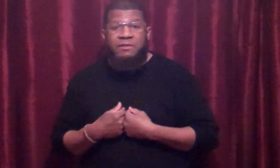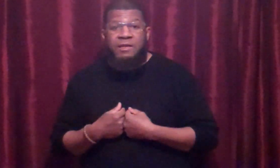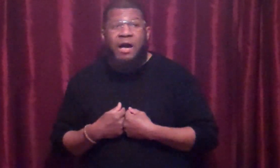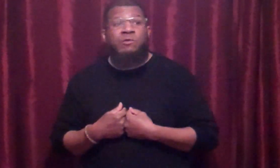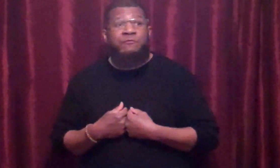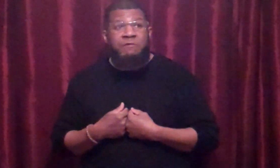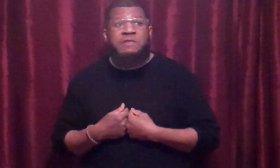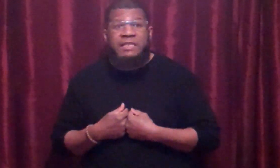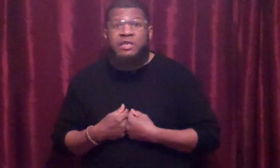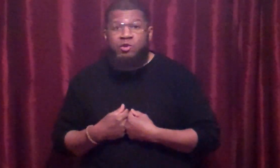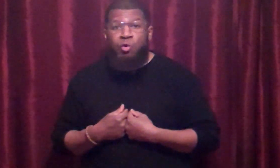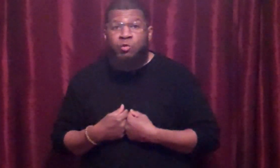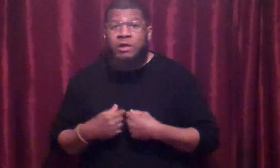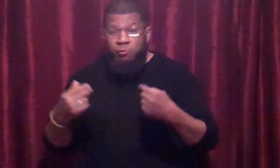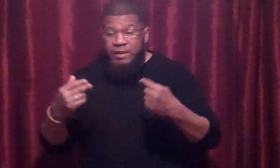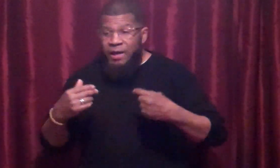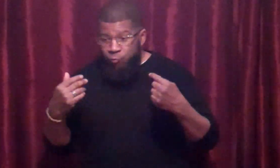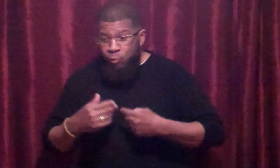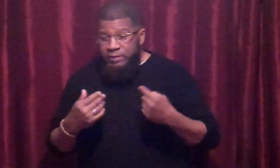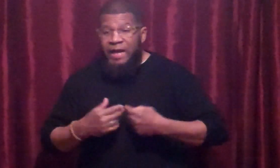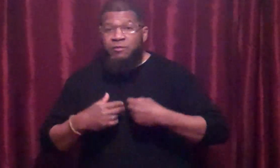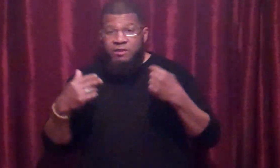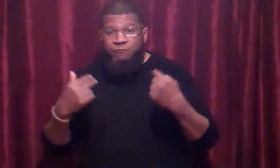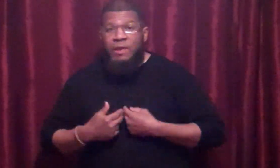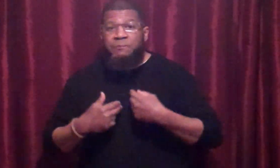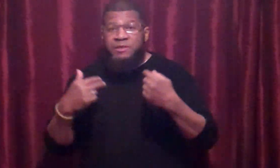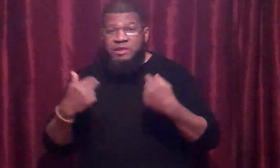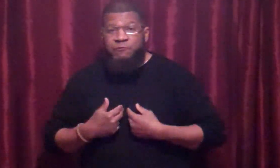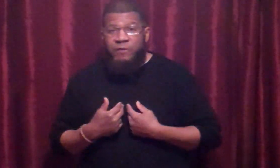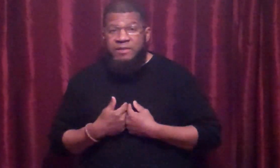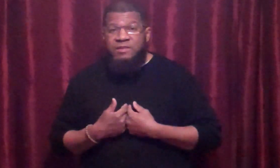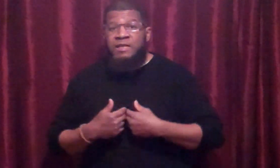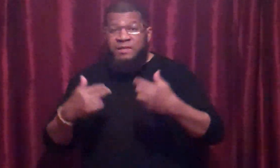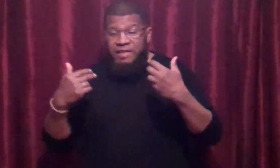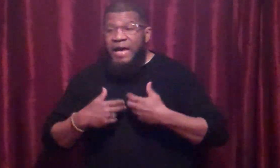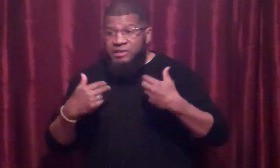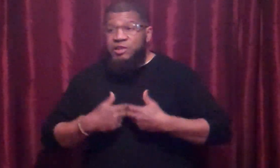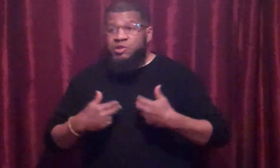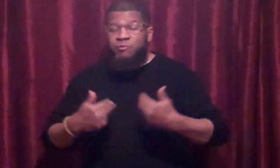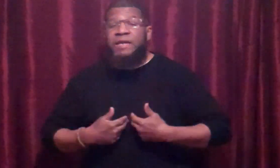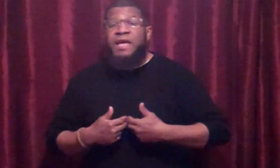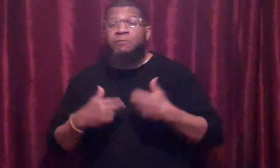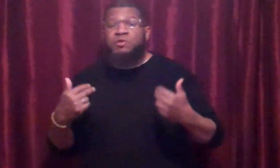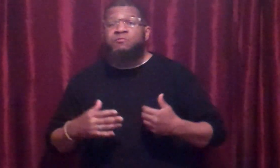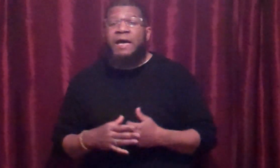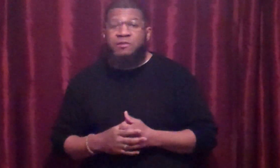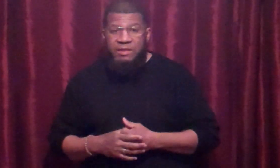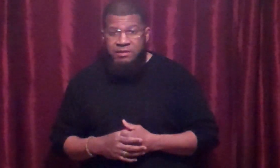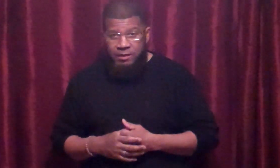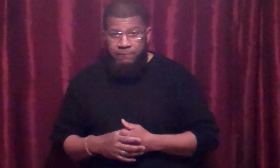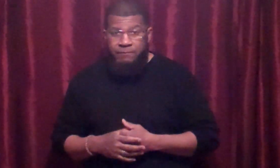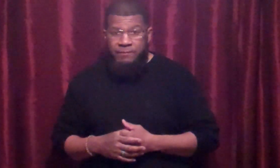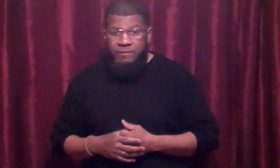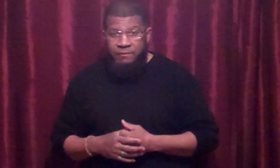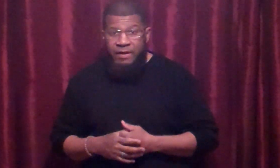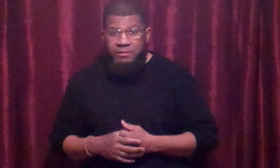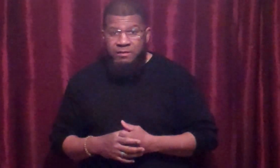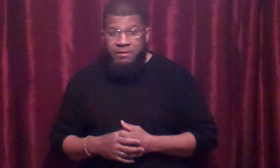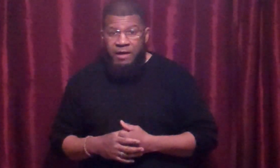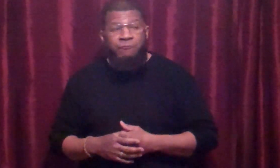I was 15 years old when I wrote down and developed the defense that I teach right now in 2018, right? I'm